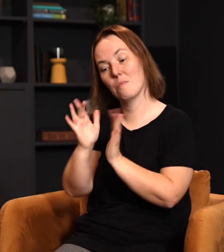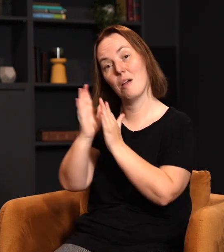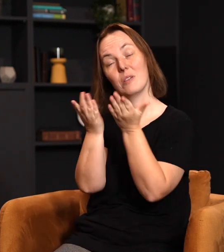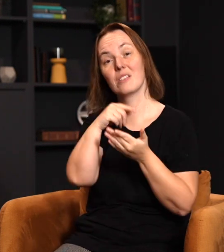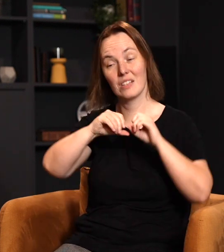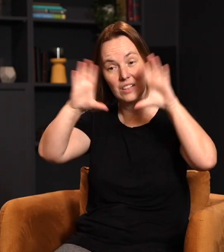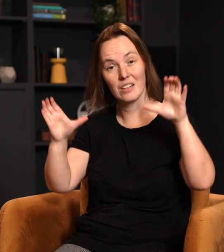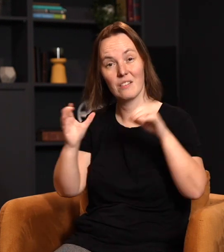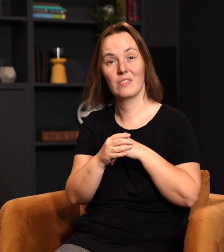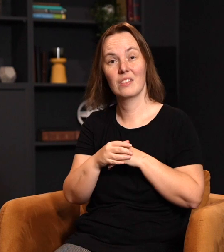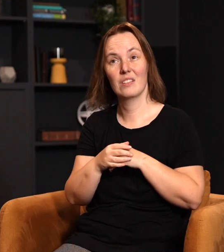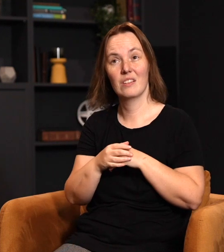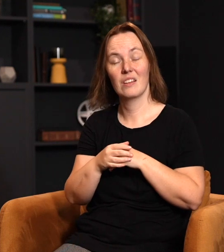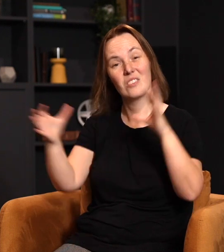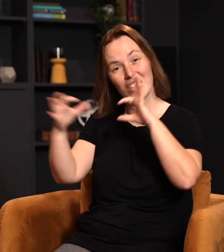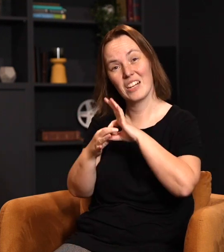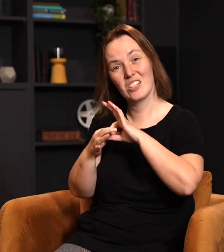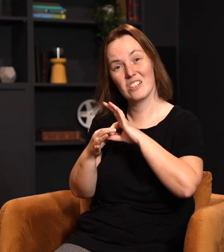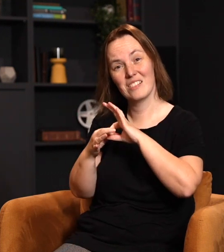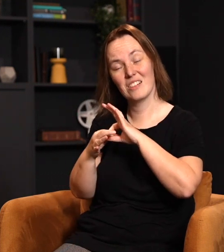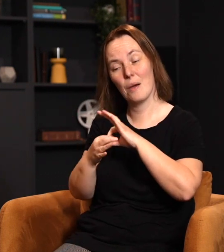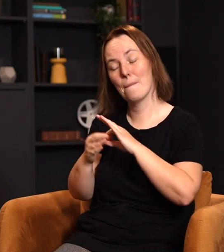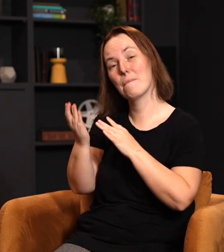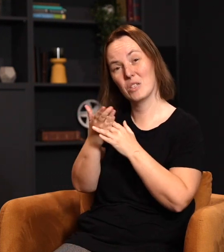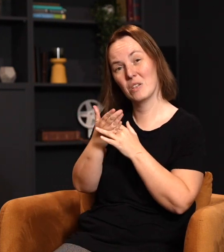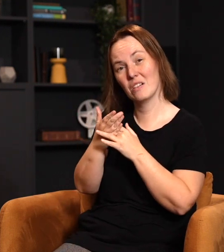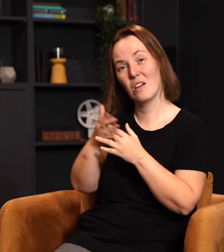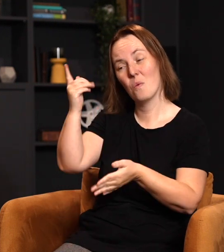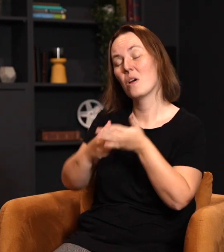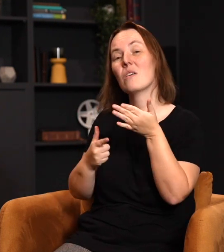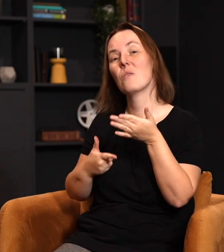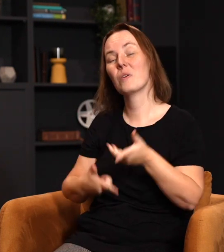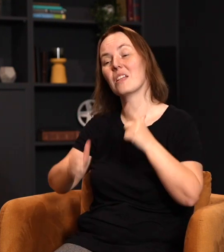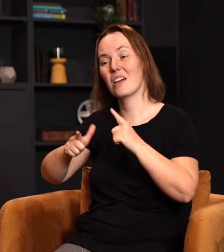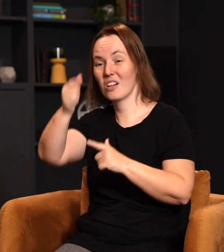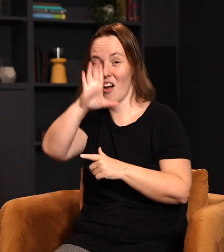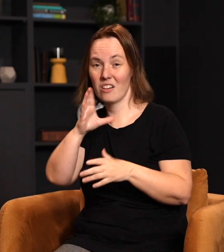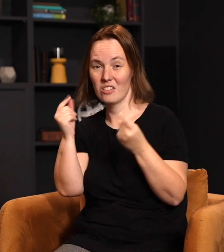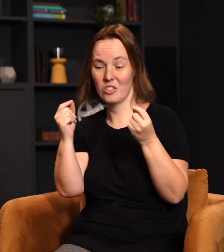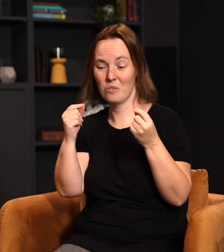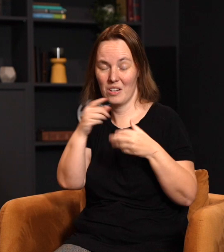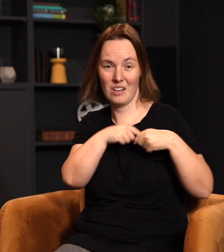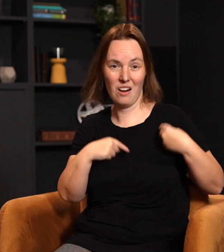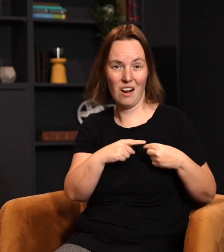of God. Now, the Bible is clear that there is a direct correlation between what we allow God to do in our heart